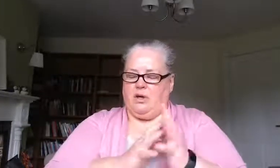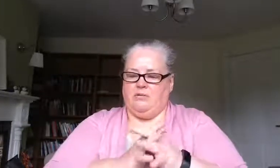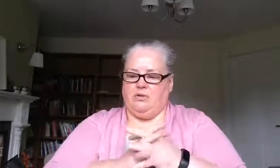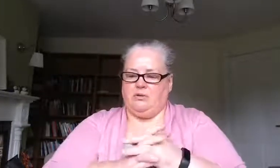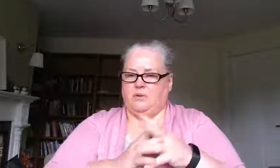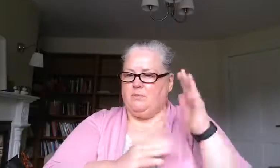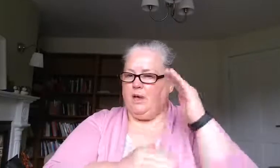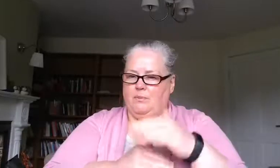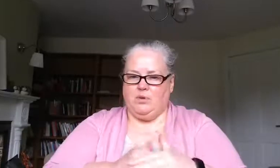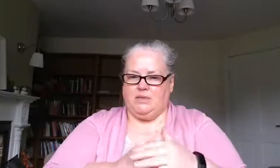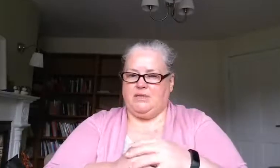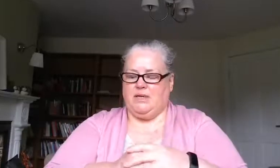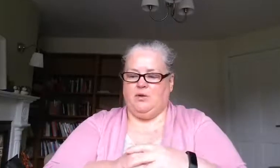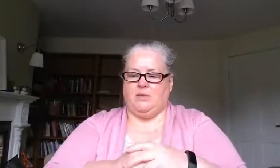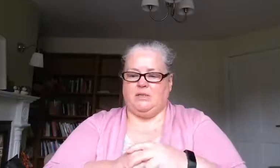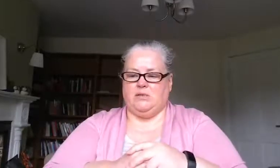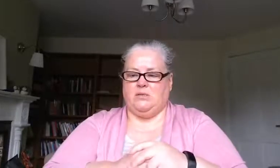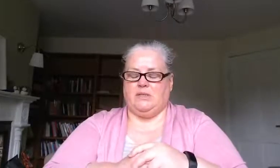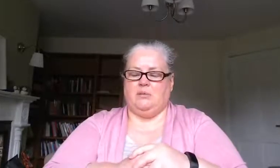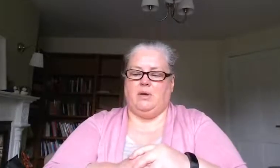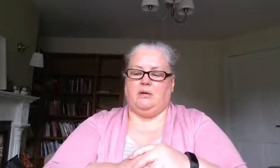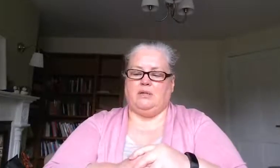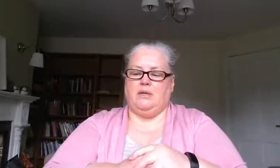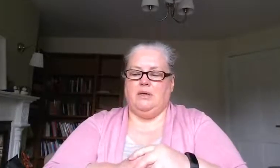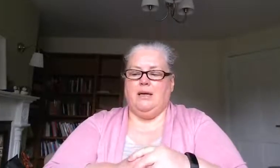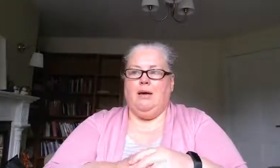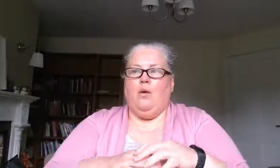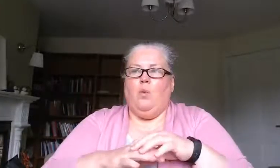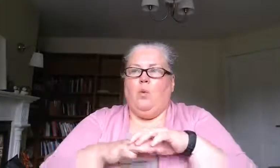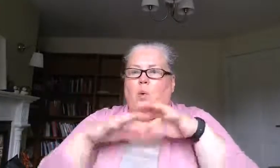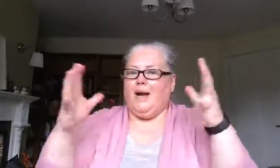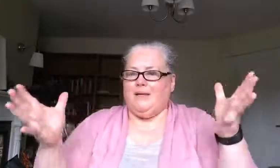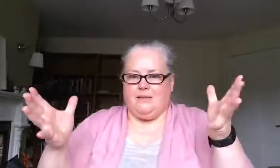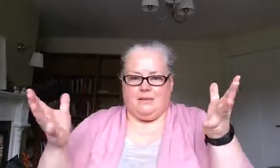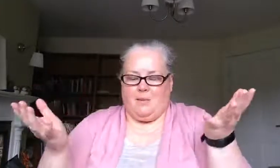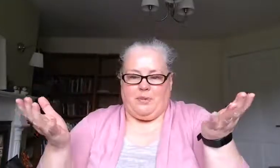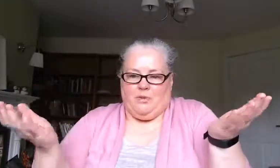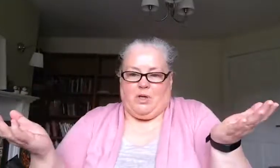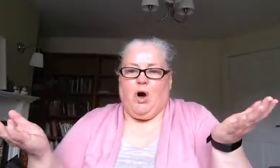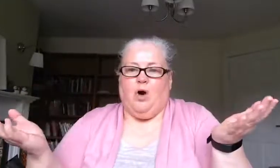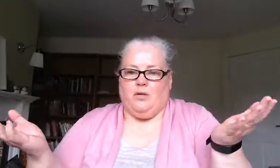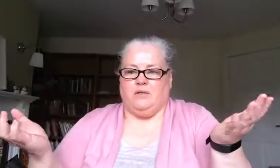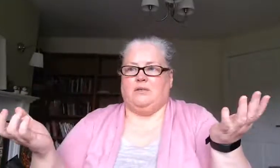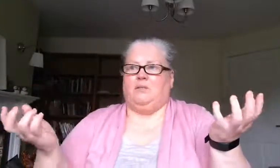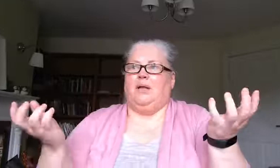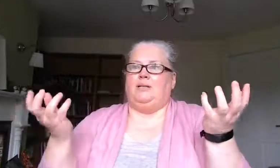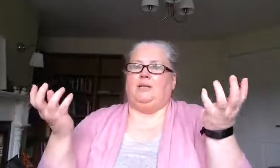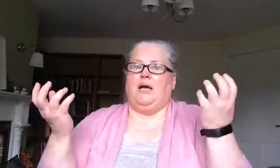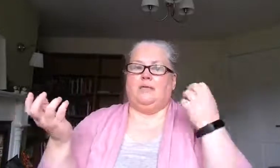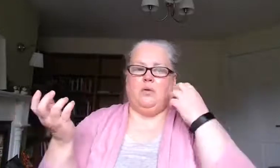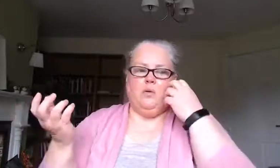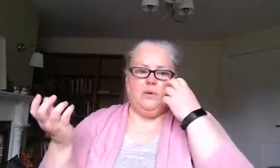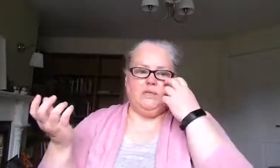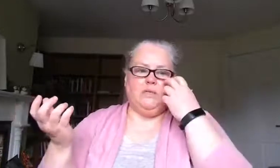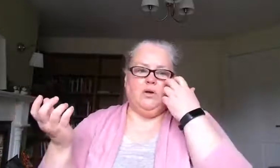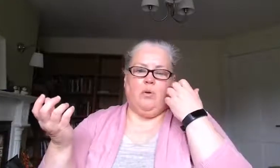have a look there's a lot more detail always is always in the blogs why does this happen you know the causes well as always you know